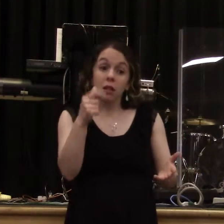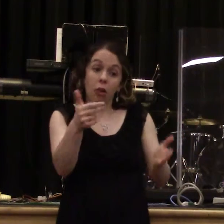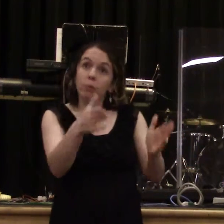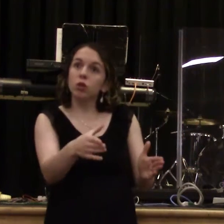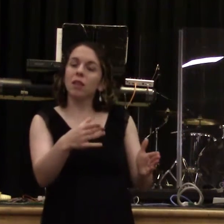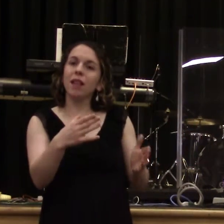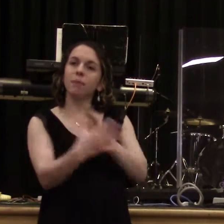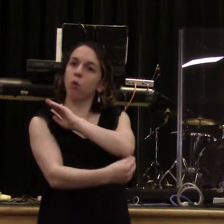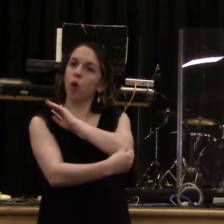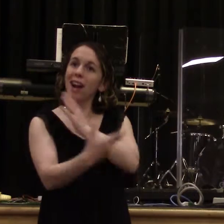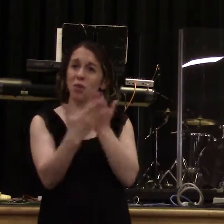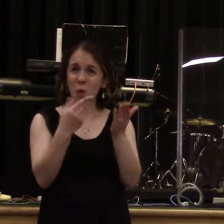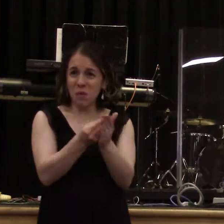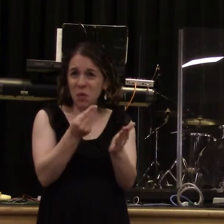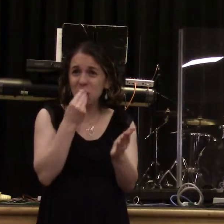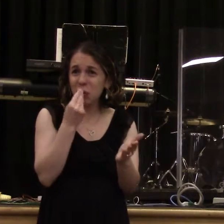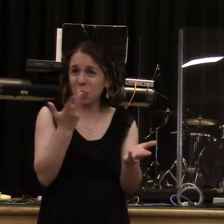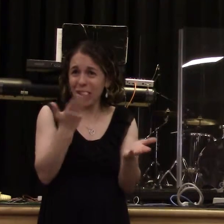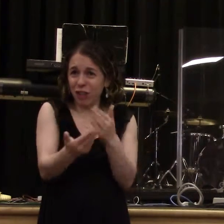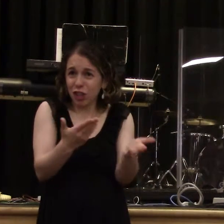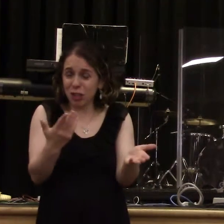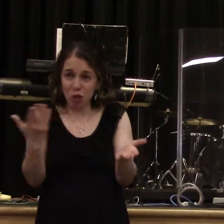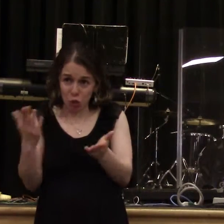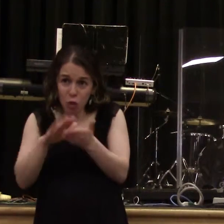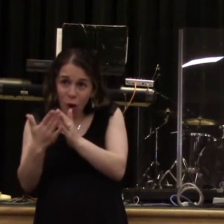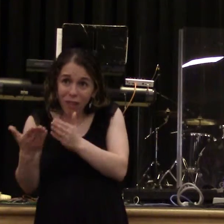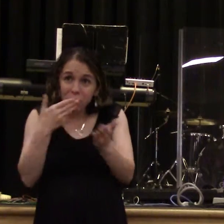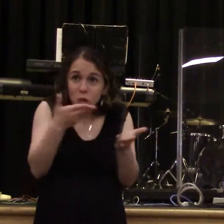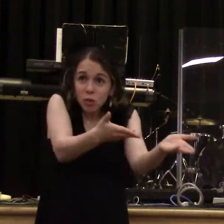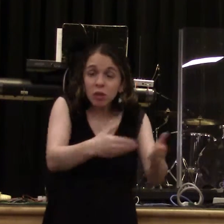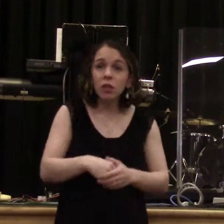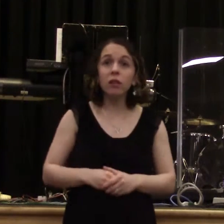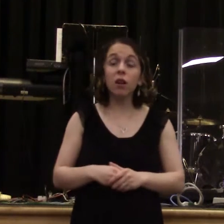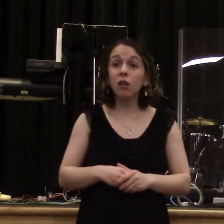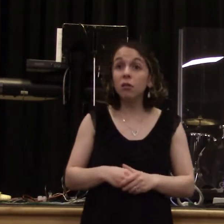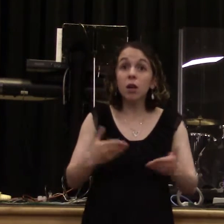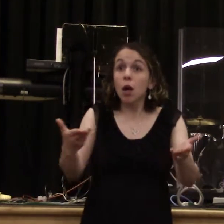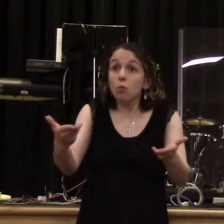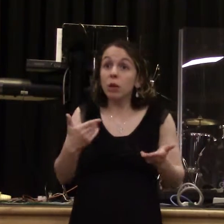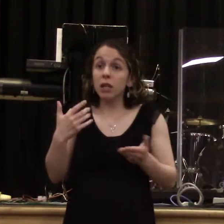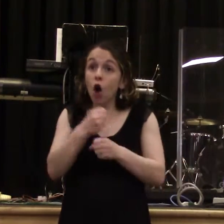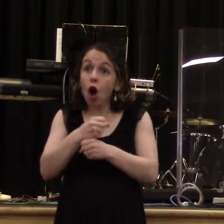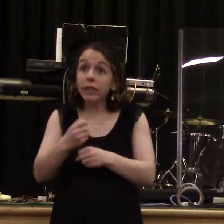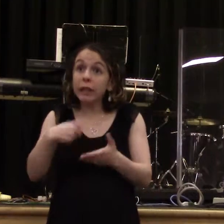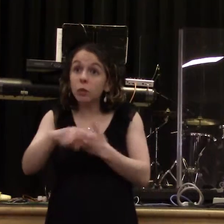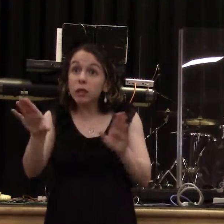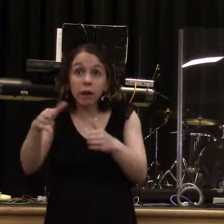If on the way to church, you go to Dunkin' Donuts, you bring the pastor a cup of coffee. Come on. It's not that hard. See me after service. I'll tell you what I like. I'm only kidding.